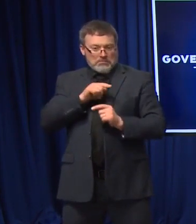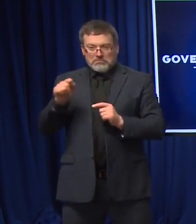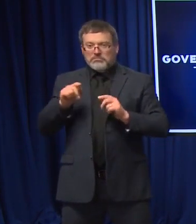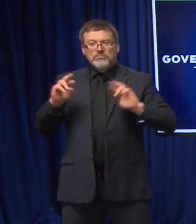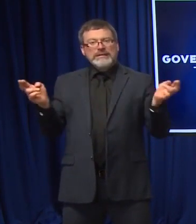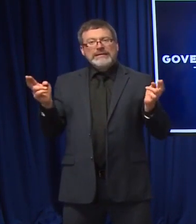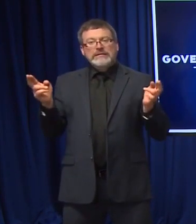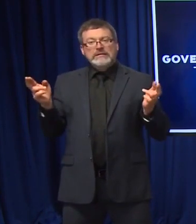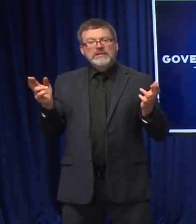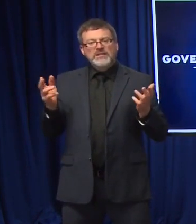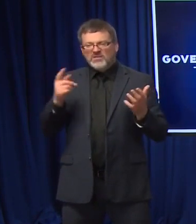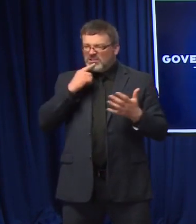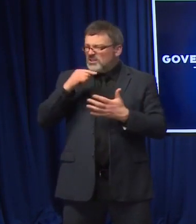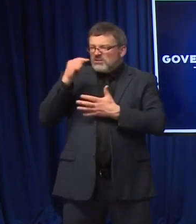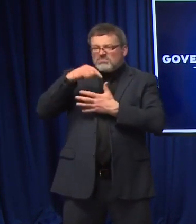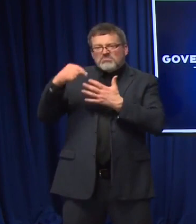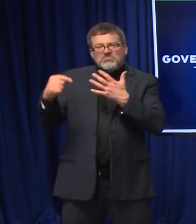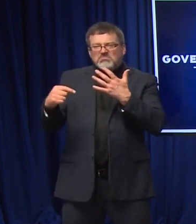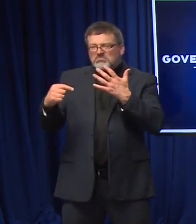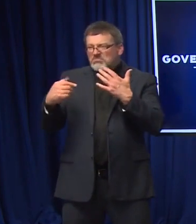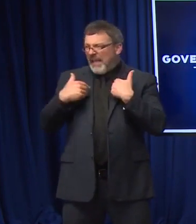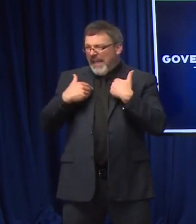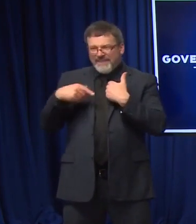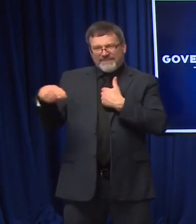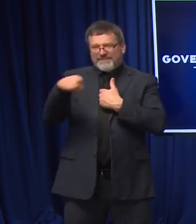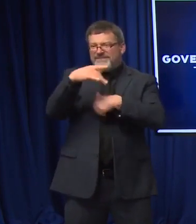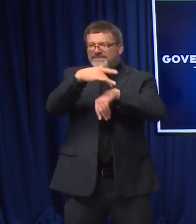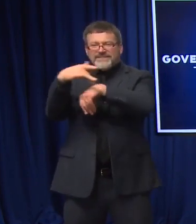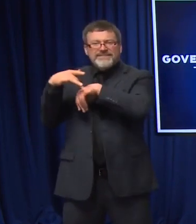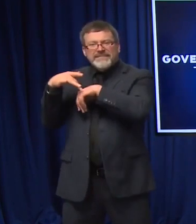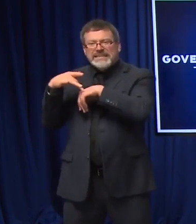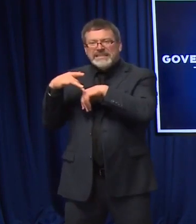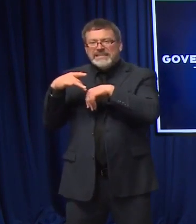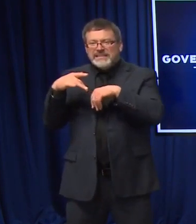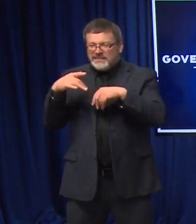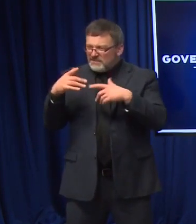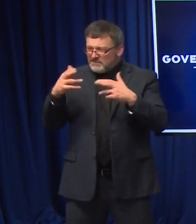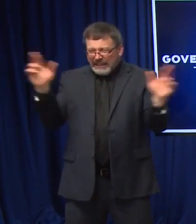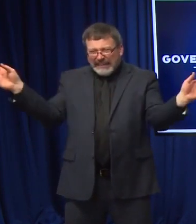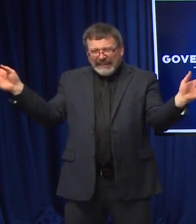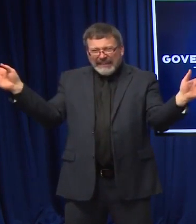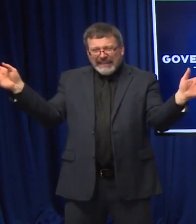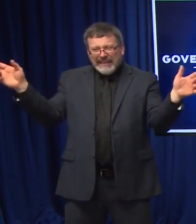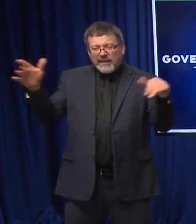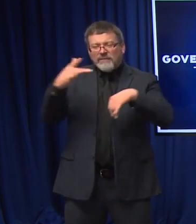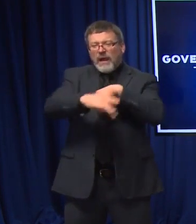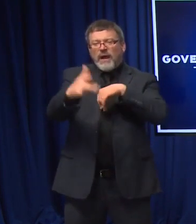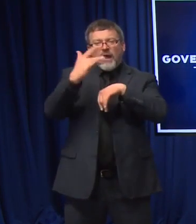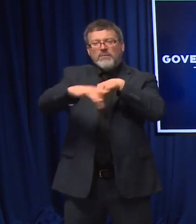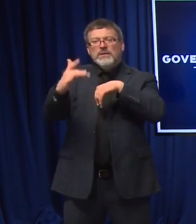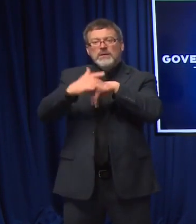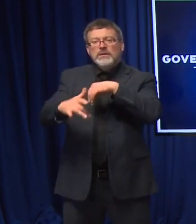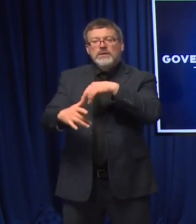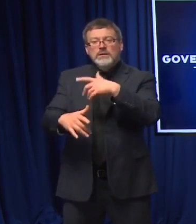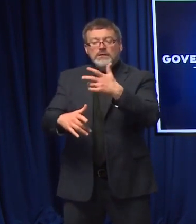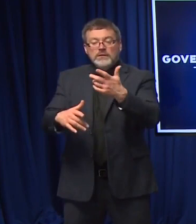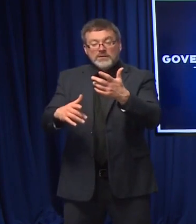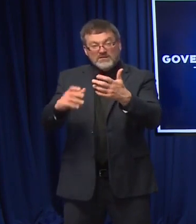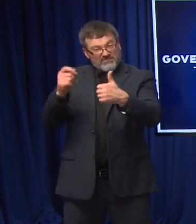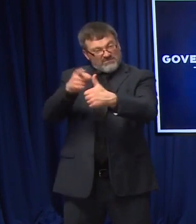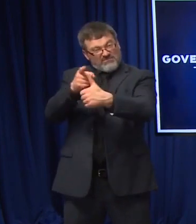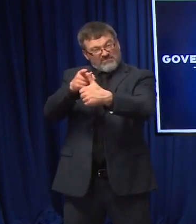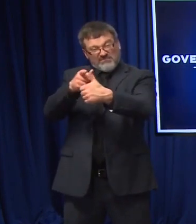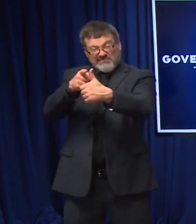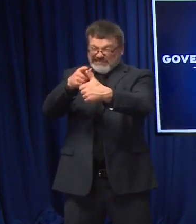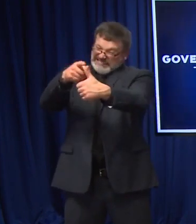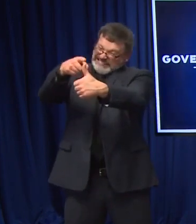can take, that people can take. The resources are there, for example, for testing. But it all starts with getting vaccinated. And for people that have gotten a primary